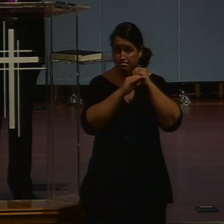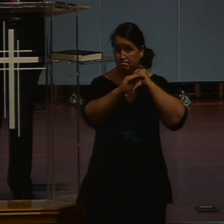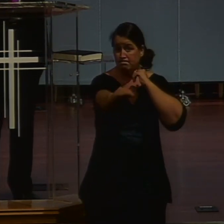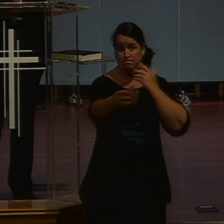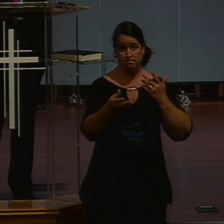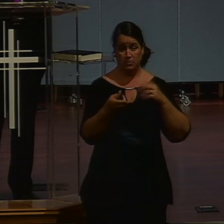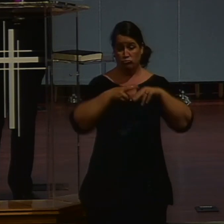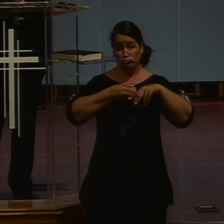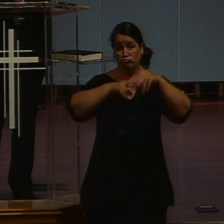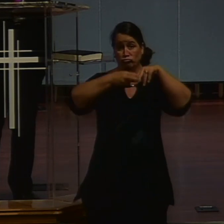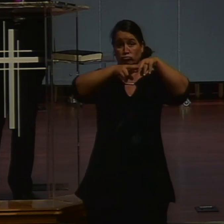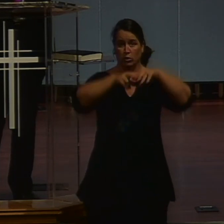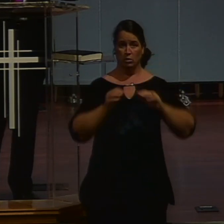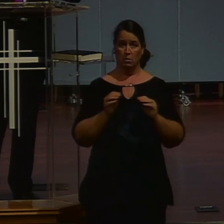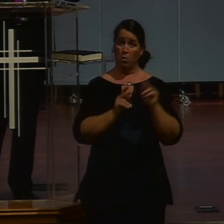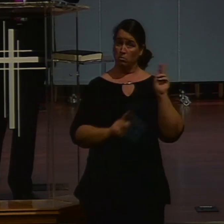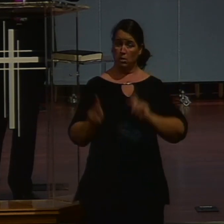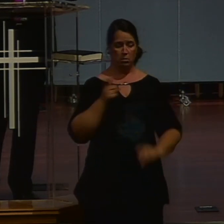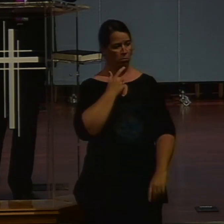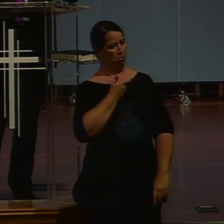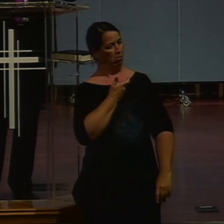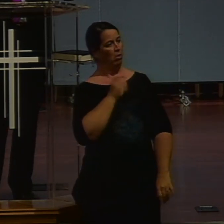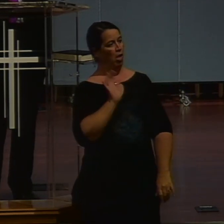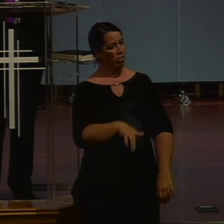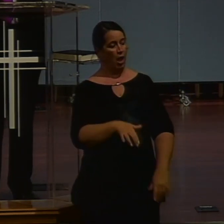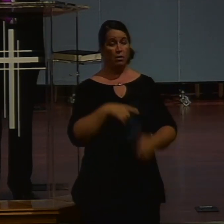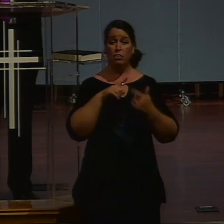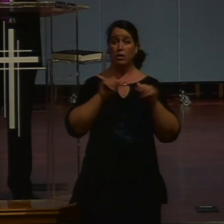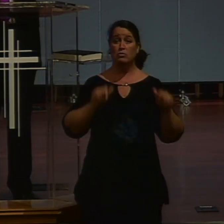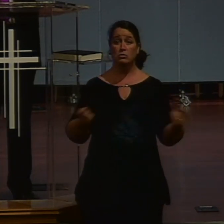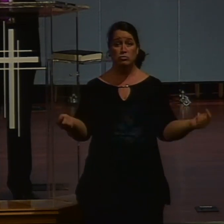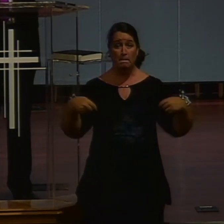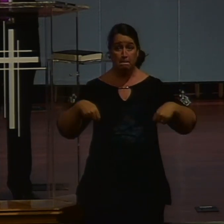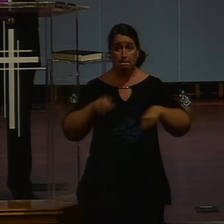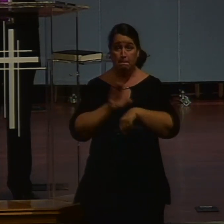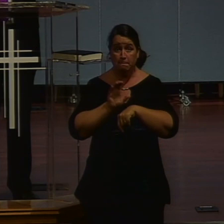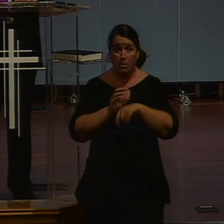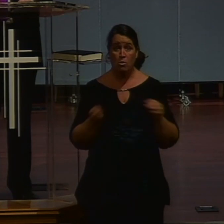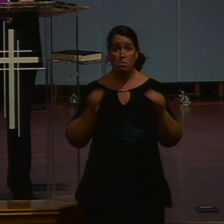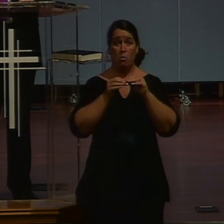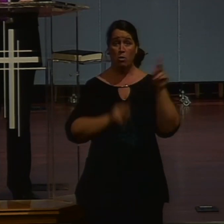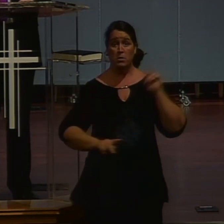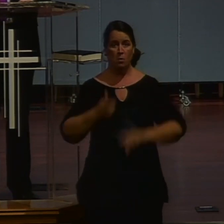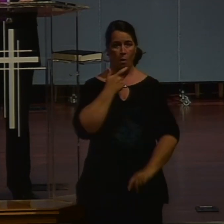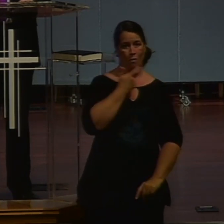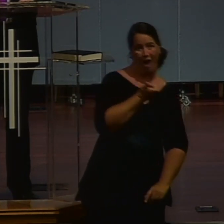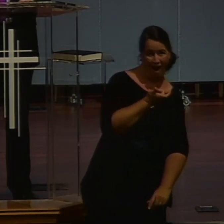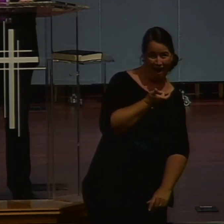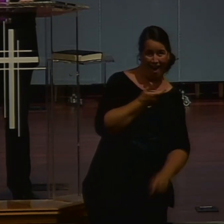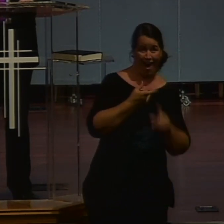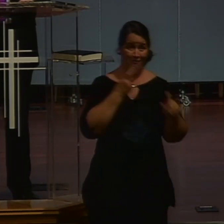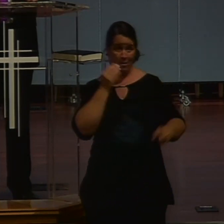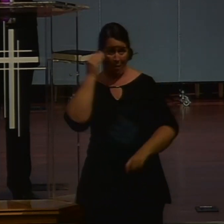has actually increased. More people have been tuning in than we're able to even come. We don't have the specifics on that, but it's our strong